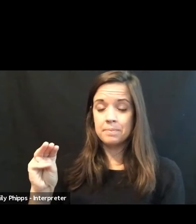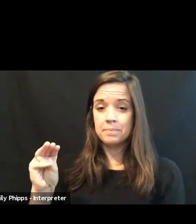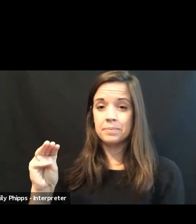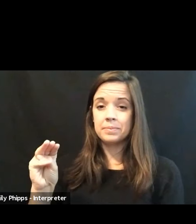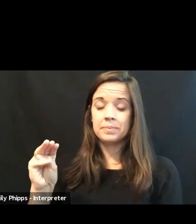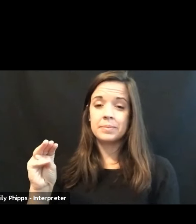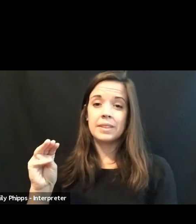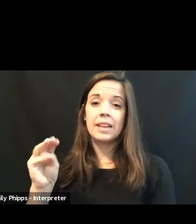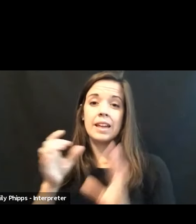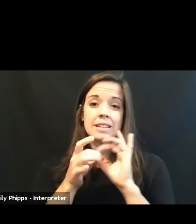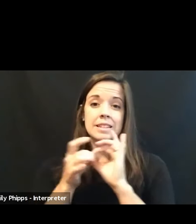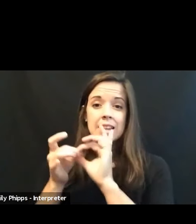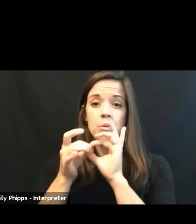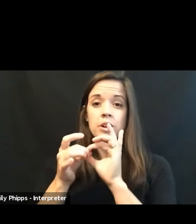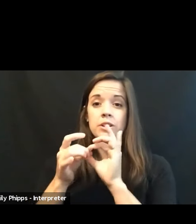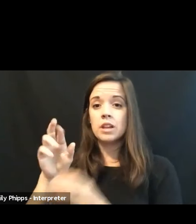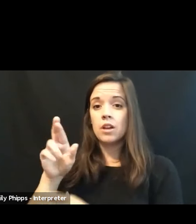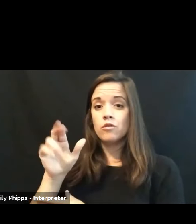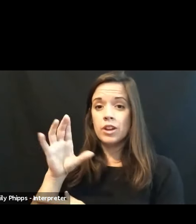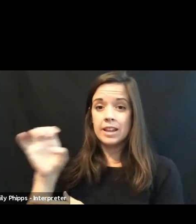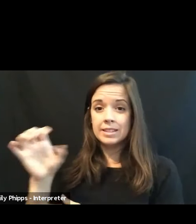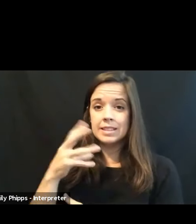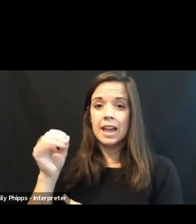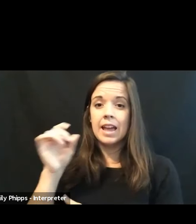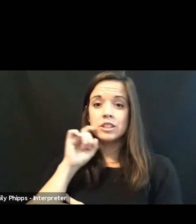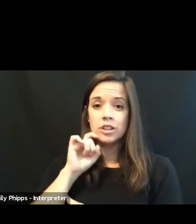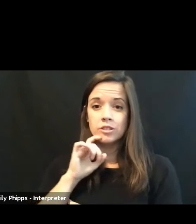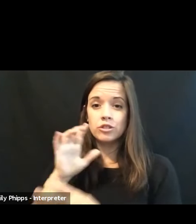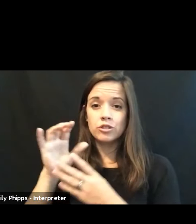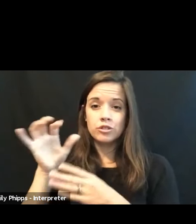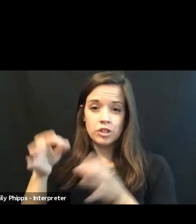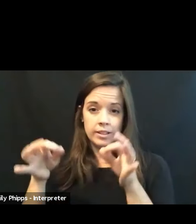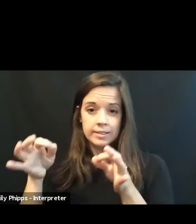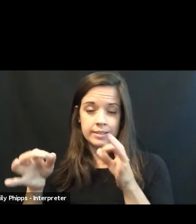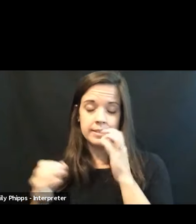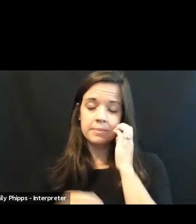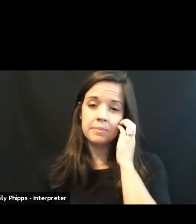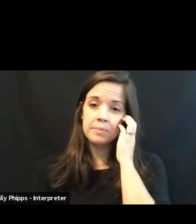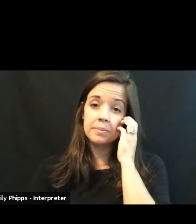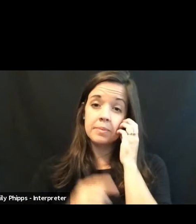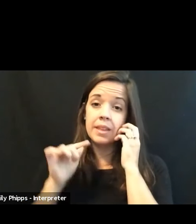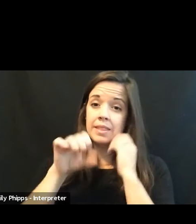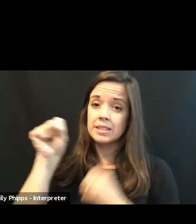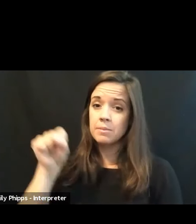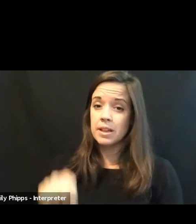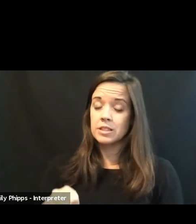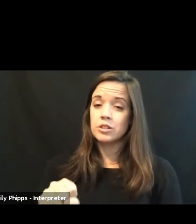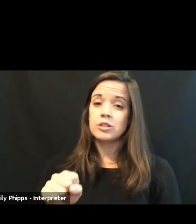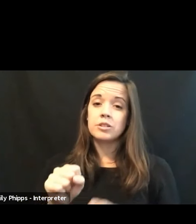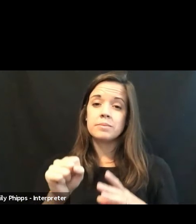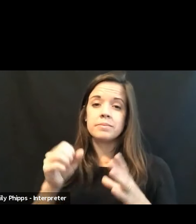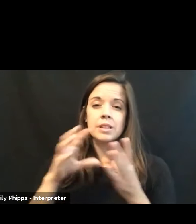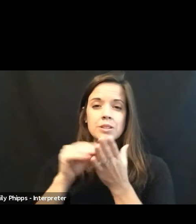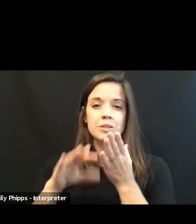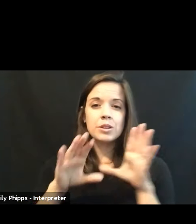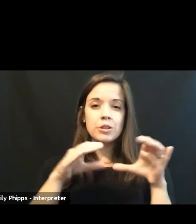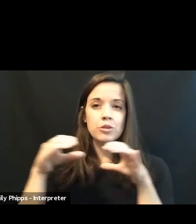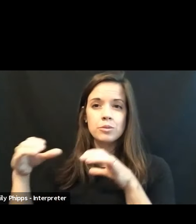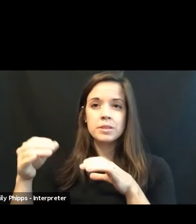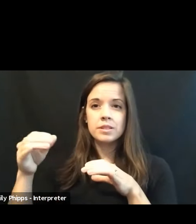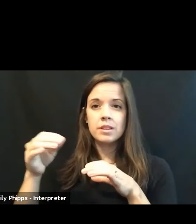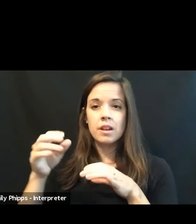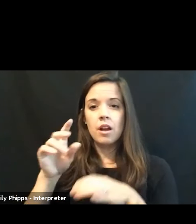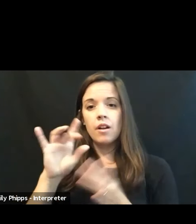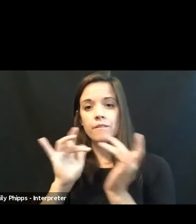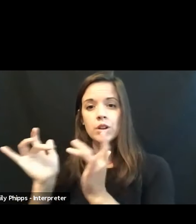and Gender Justice. This semester, we are featuring student groups as virtual pizza servers, and